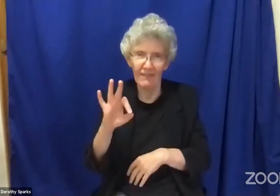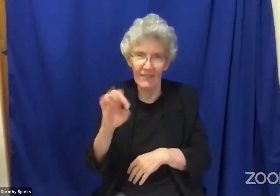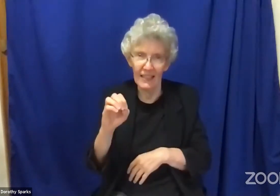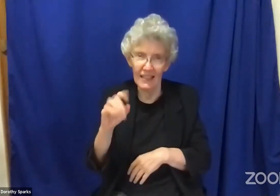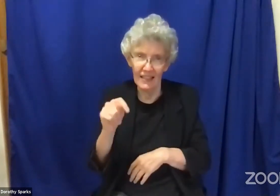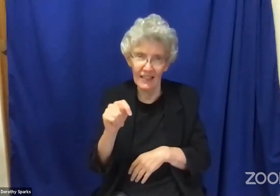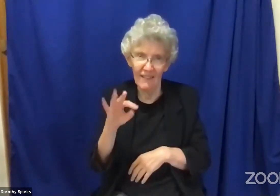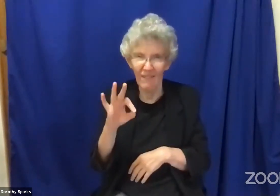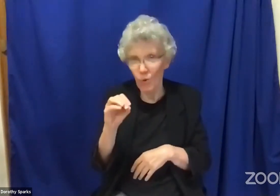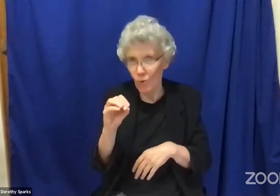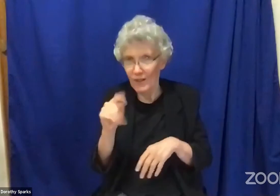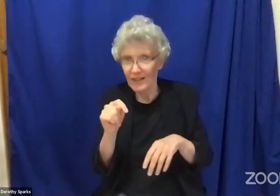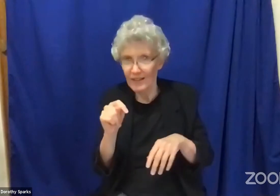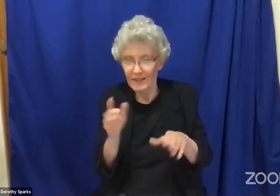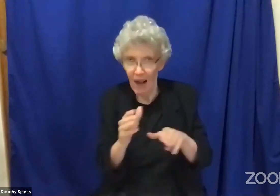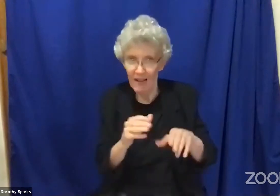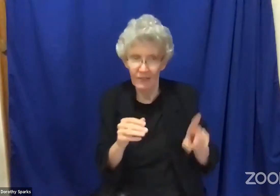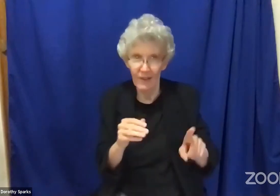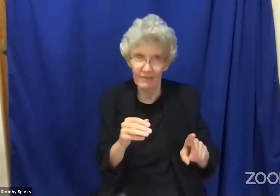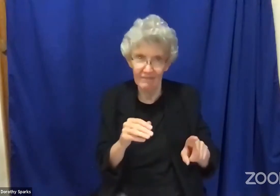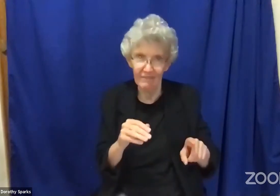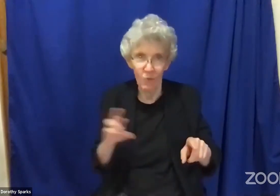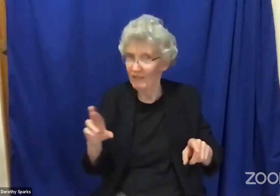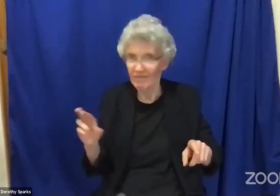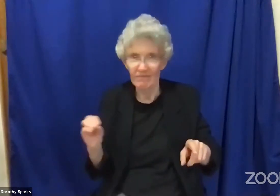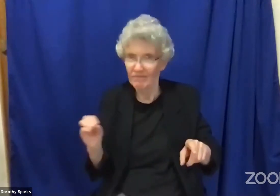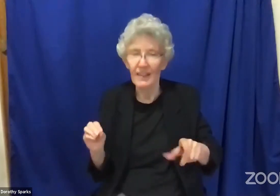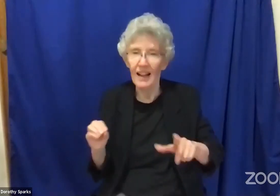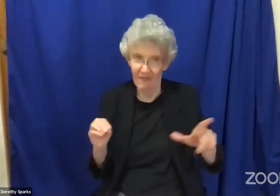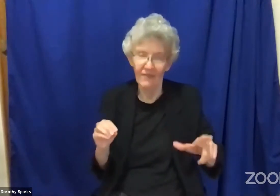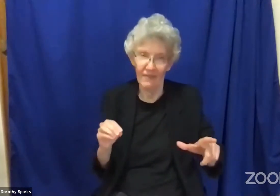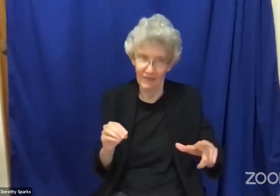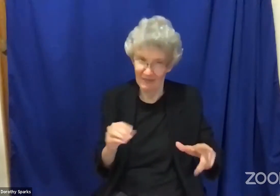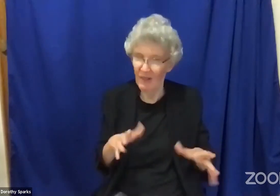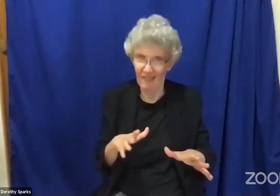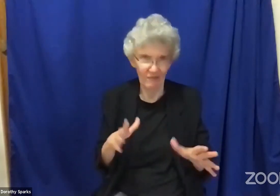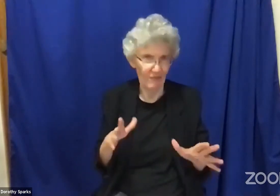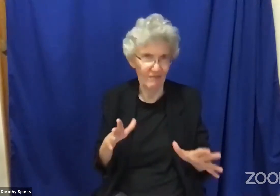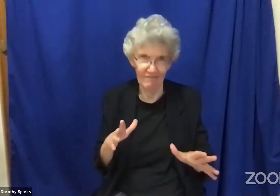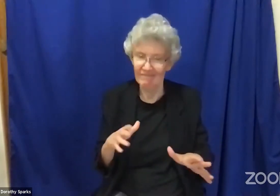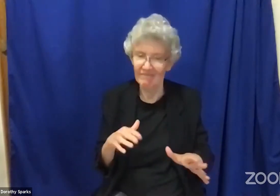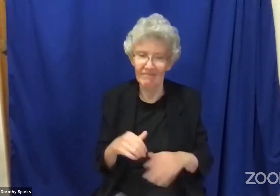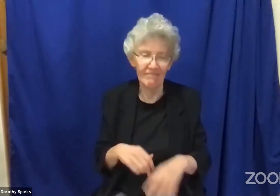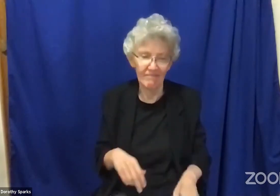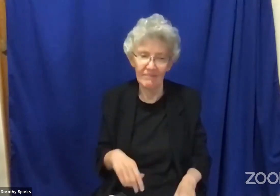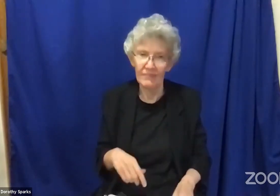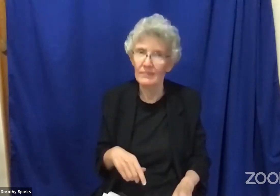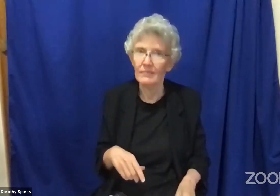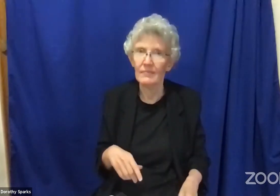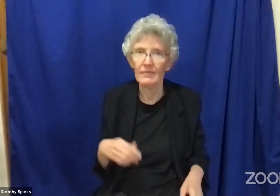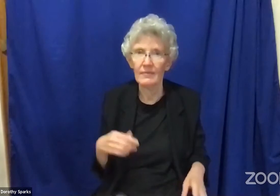So he had a small left foot and that's all that he had.